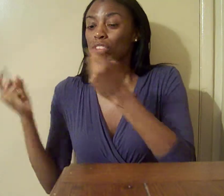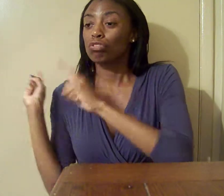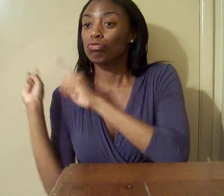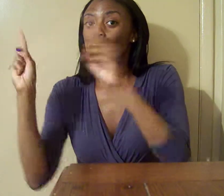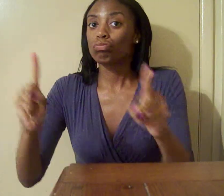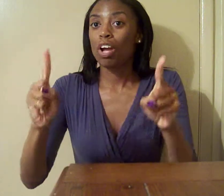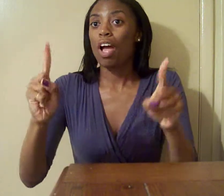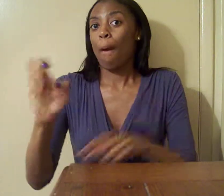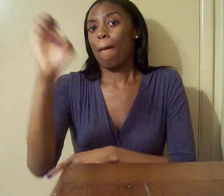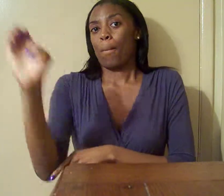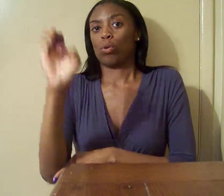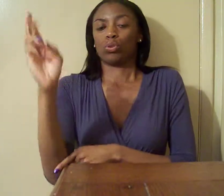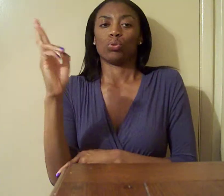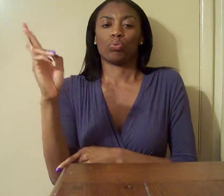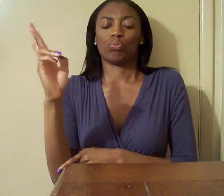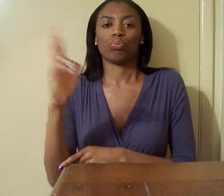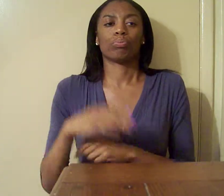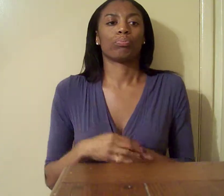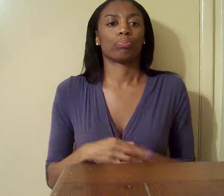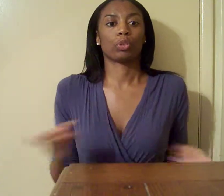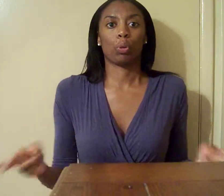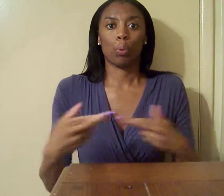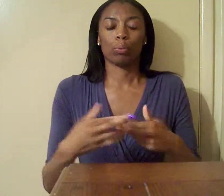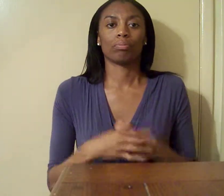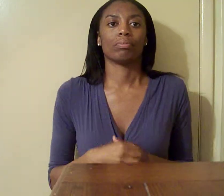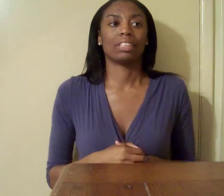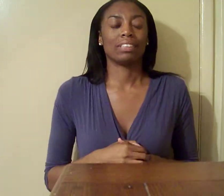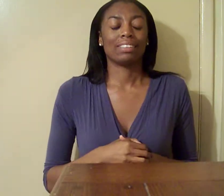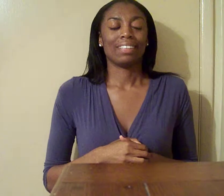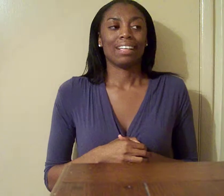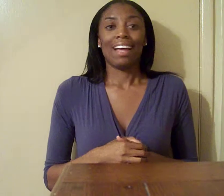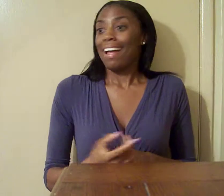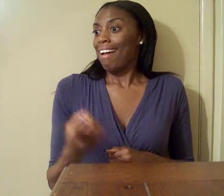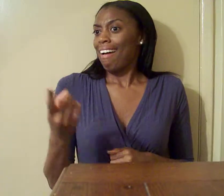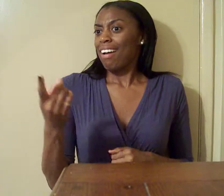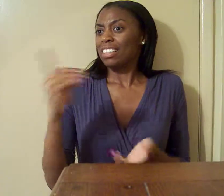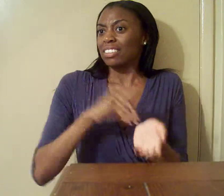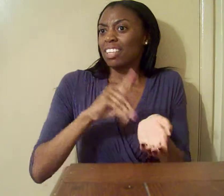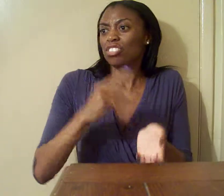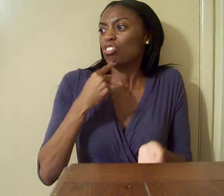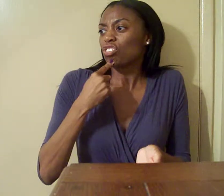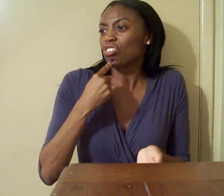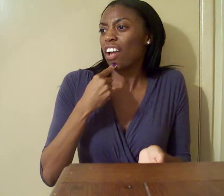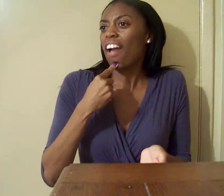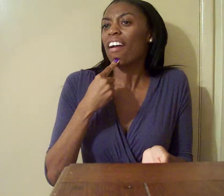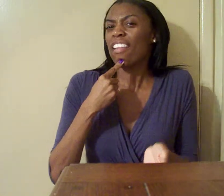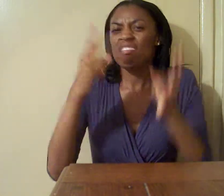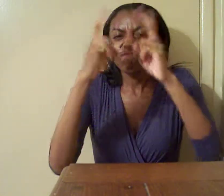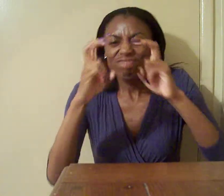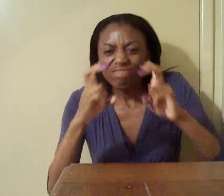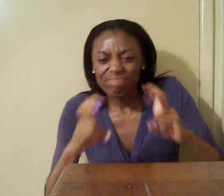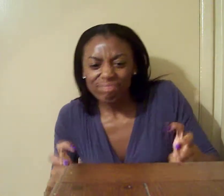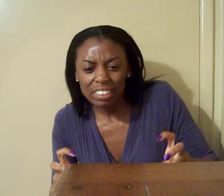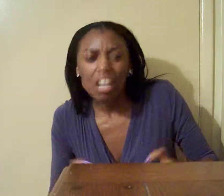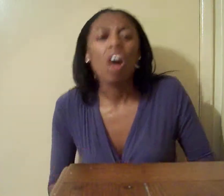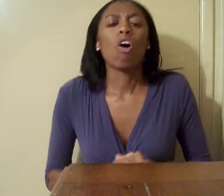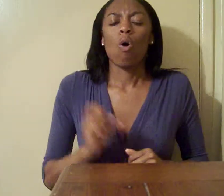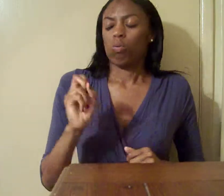over and said he had a near infection. He said it was common babies. He gave him some medicine